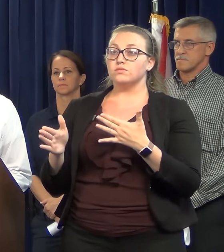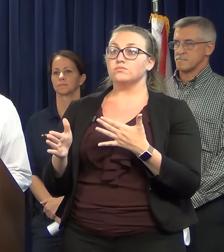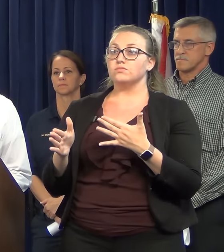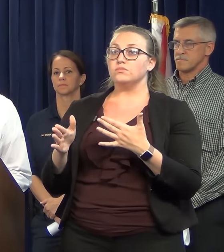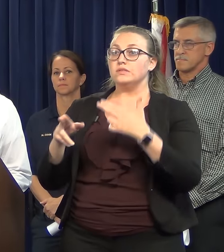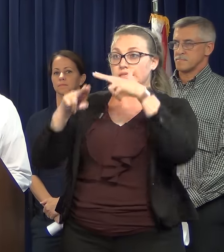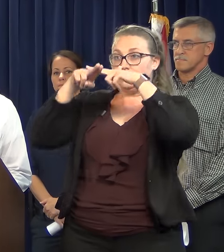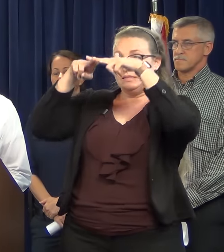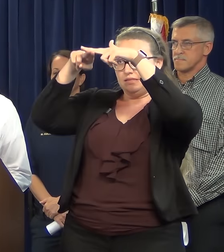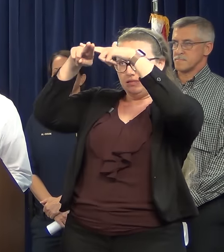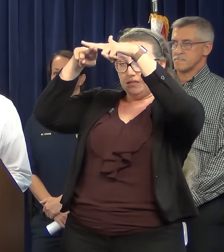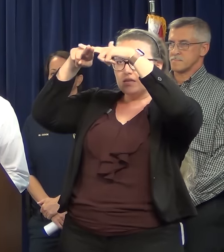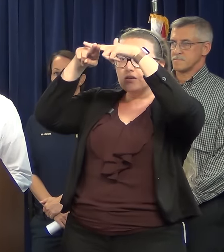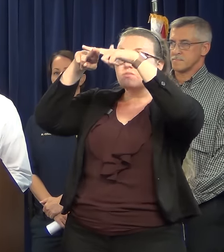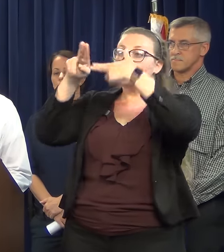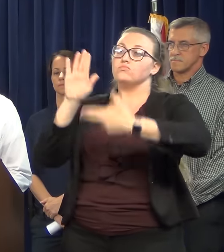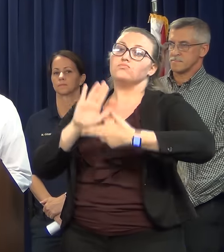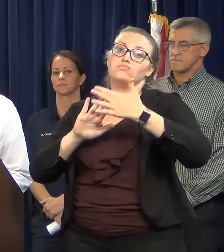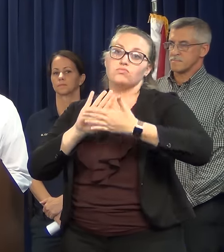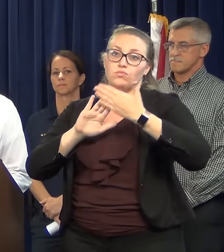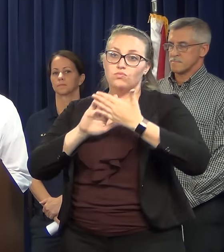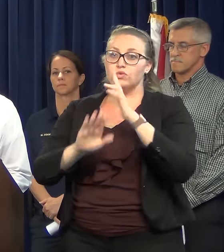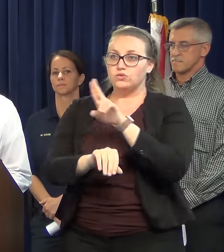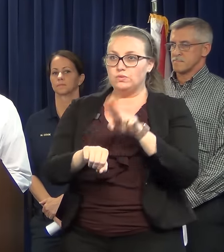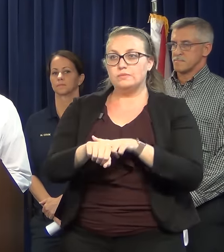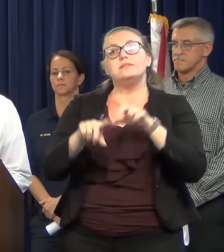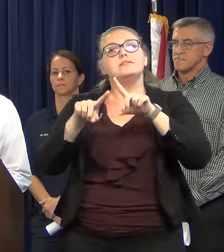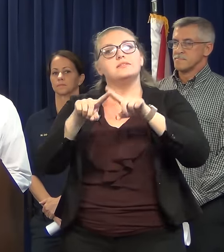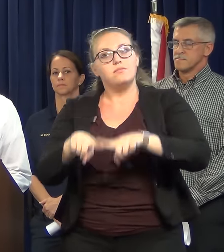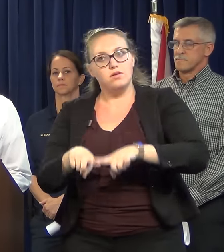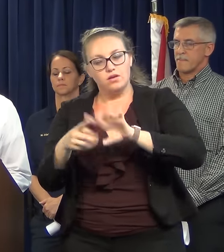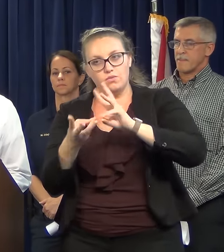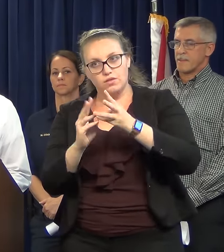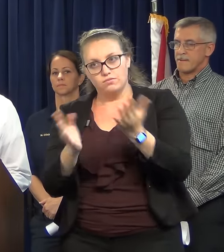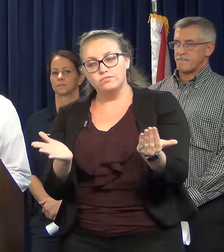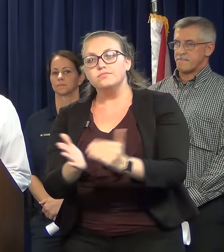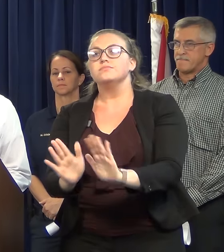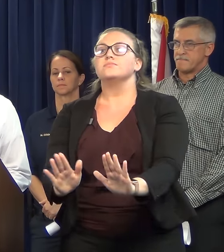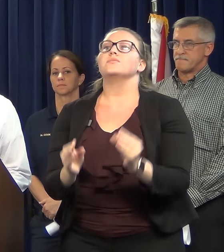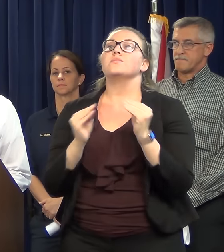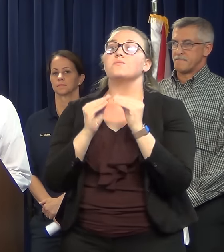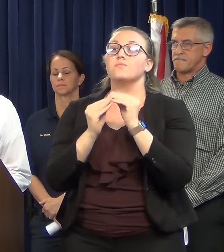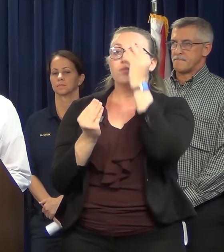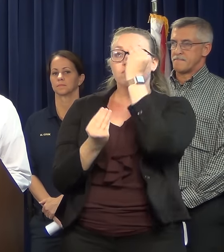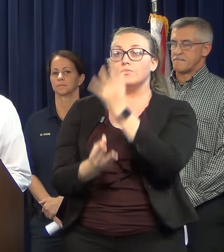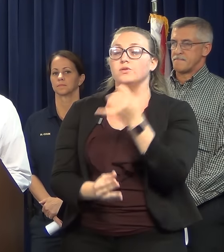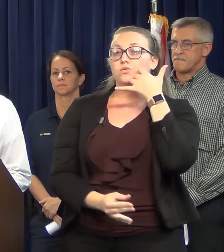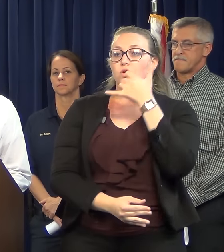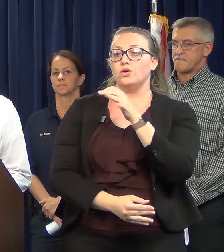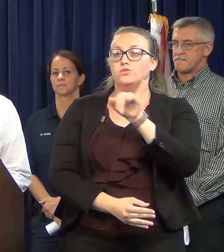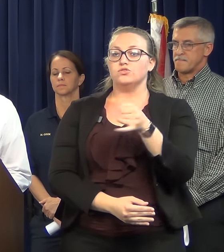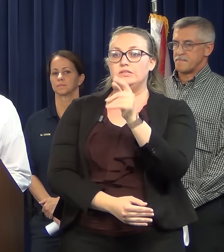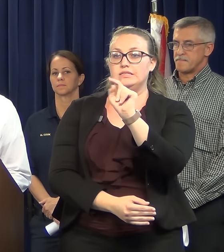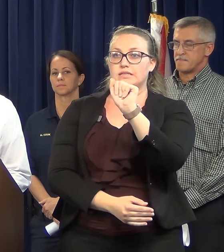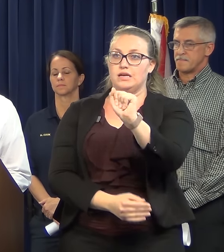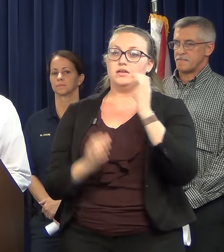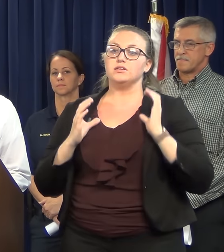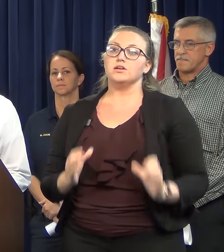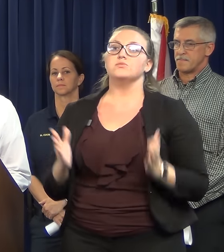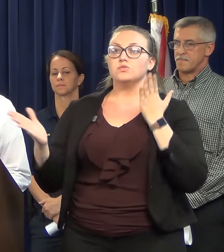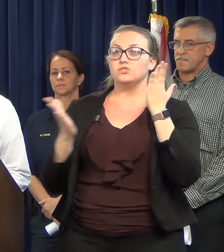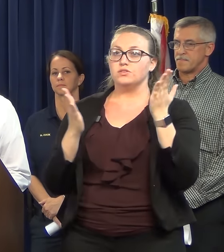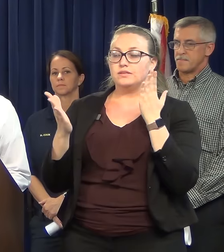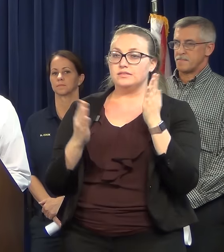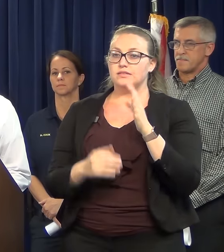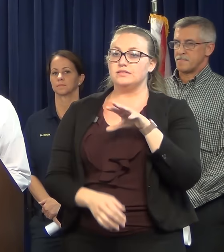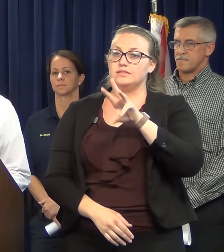normal. Again, weather permitting. For more information, please call JTA's customer service at